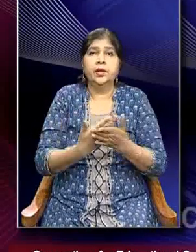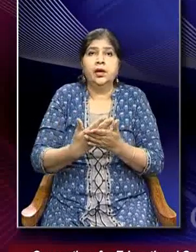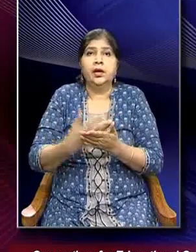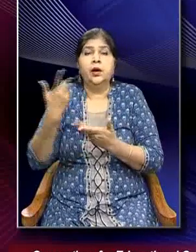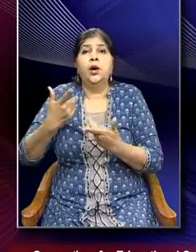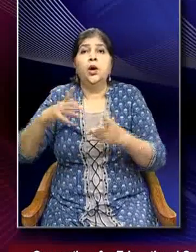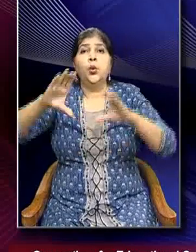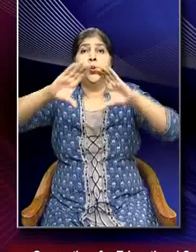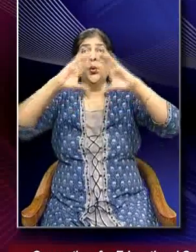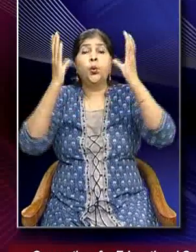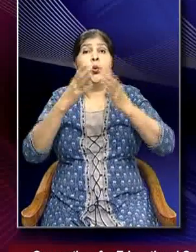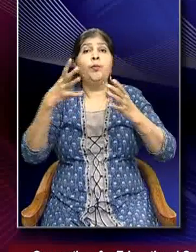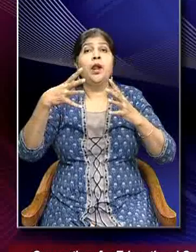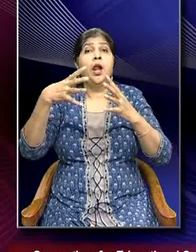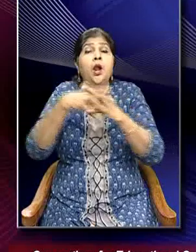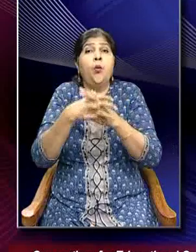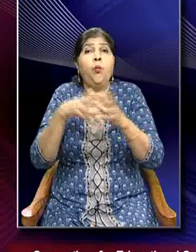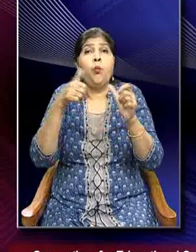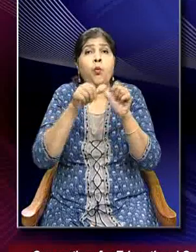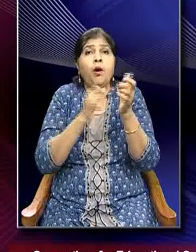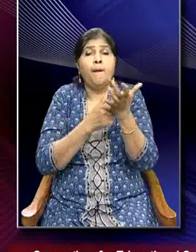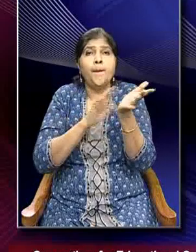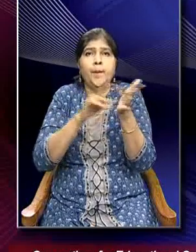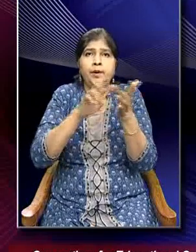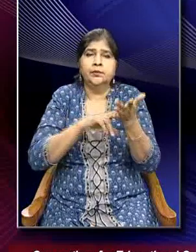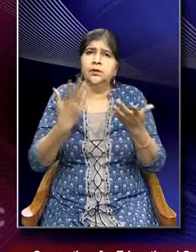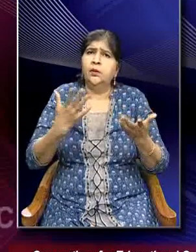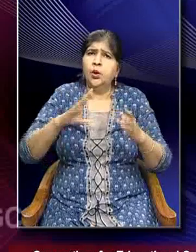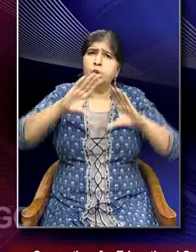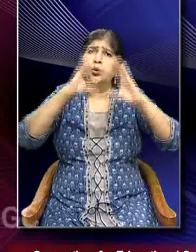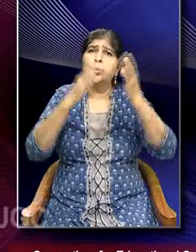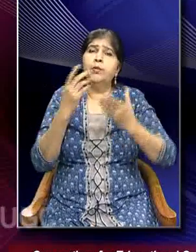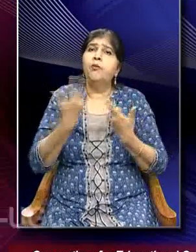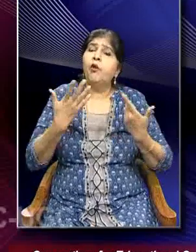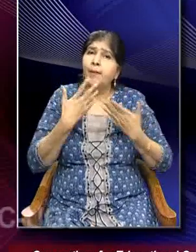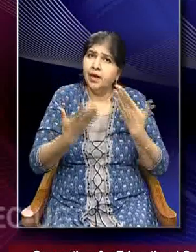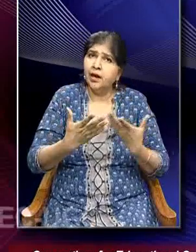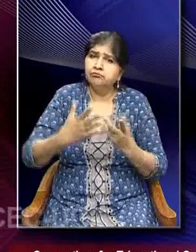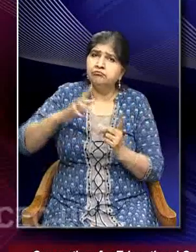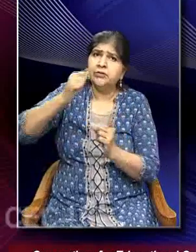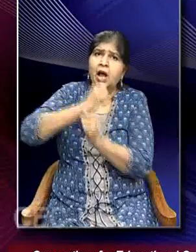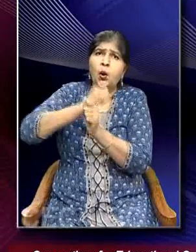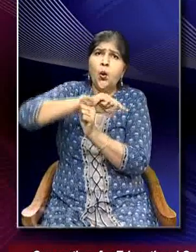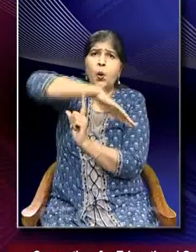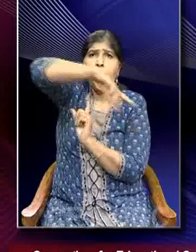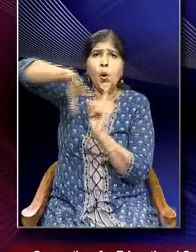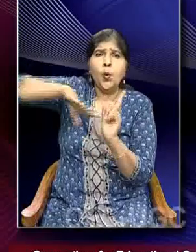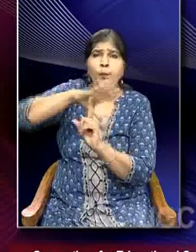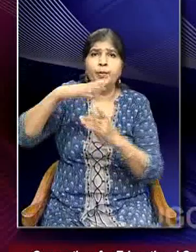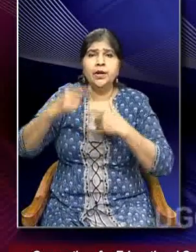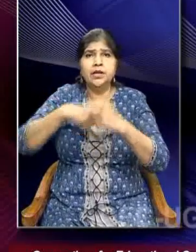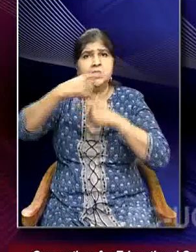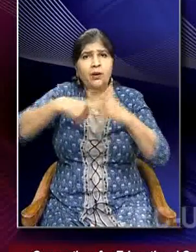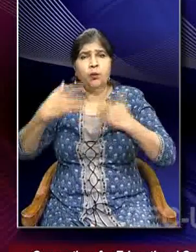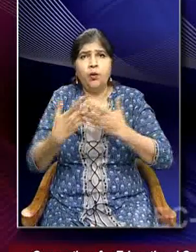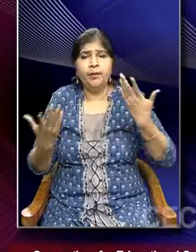from global warming. Let us understand what is global warming? Global warming is the long-term